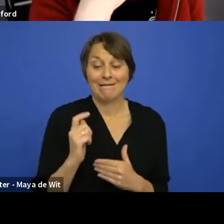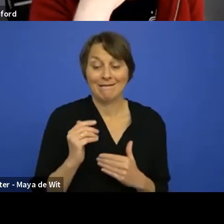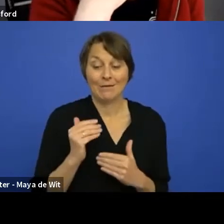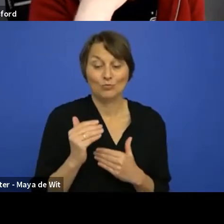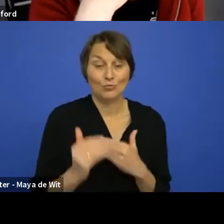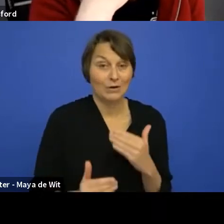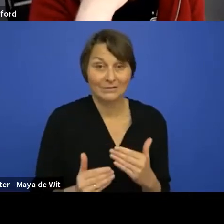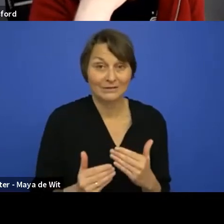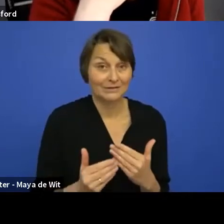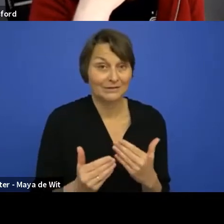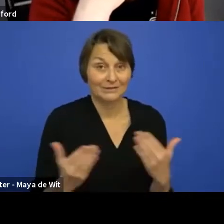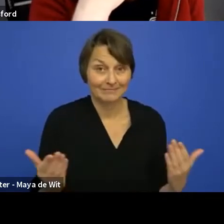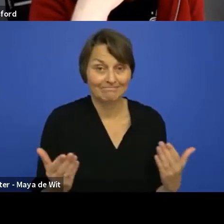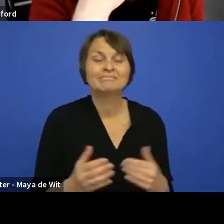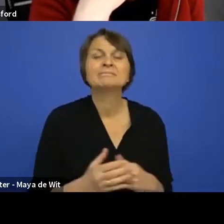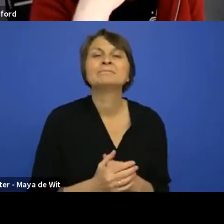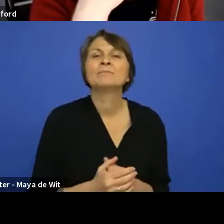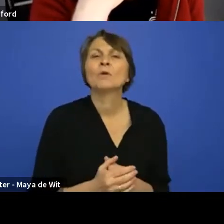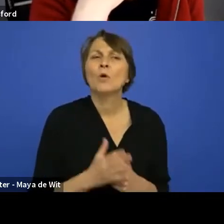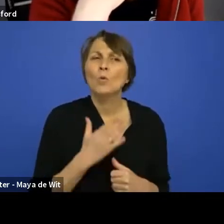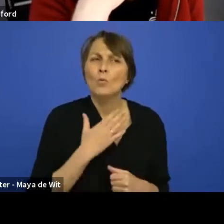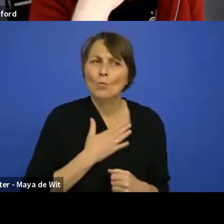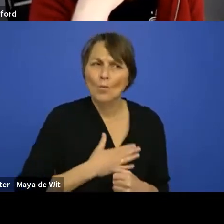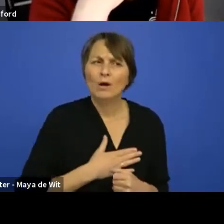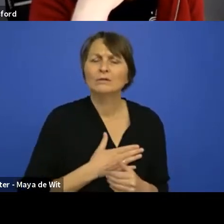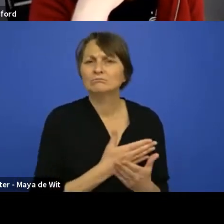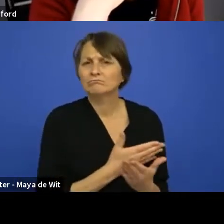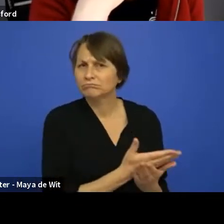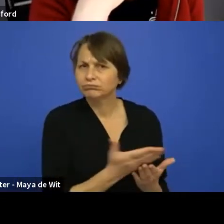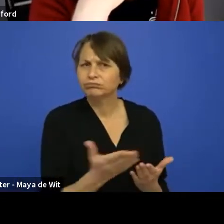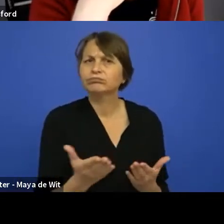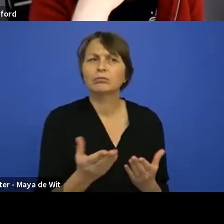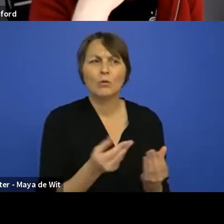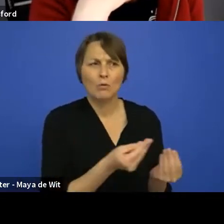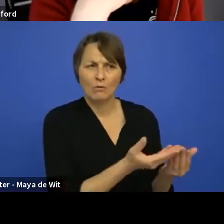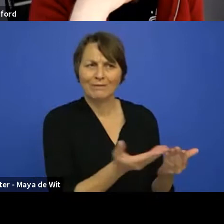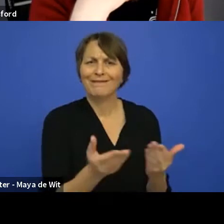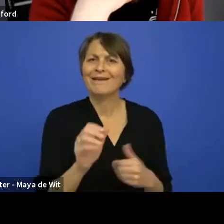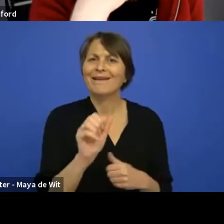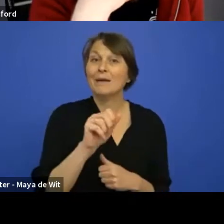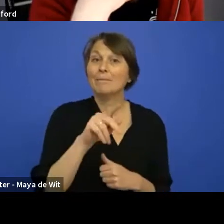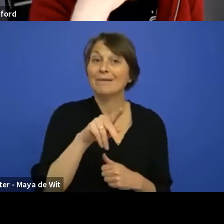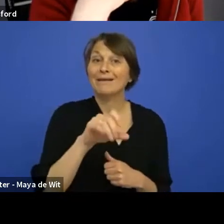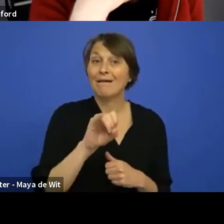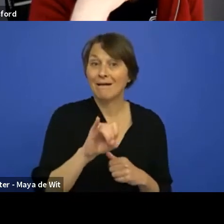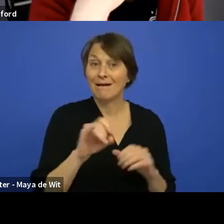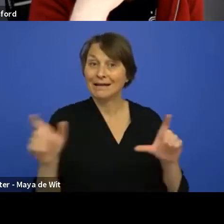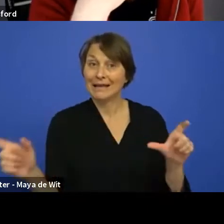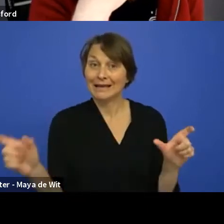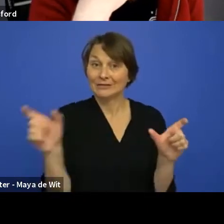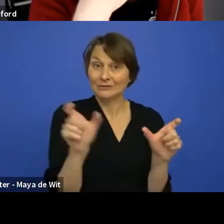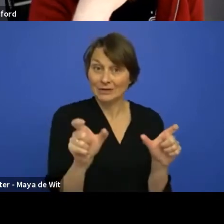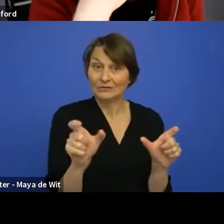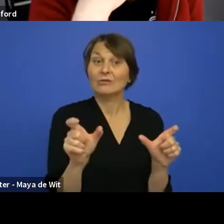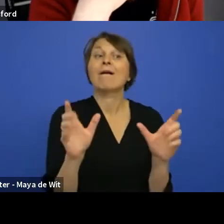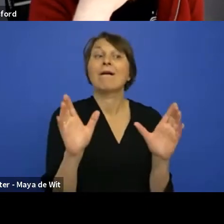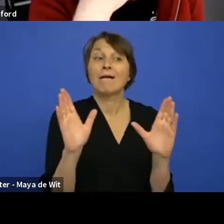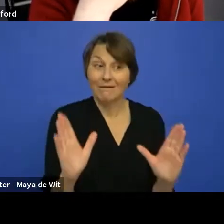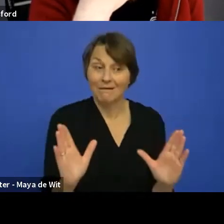want to make sure that we do all of the defining the extension API before we pick a framework so that we make sure that those are decoupled from